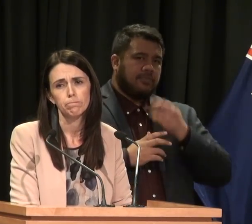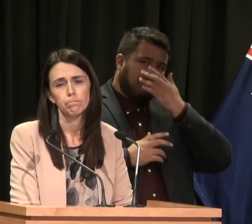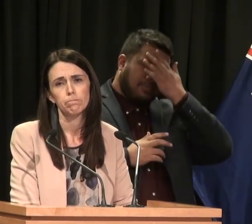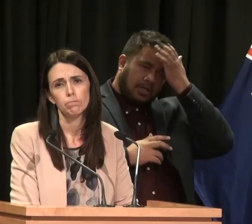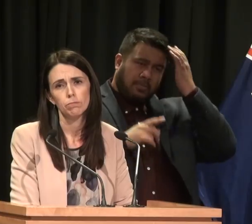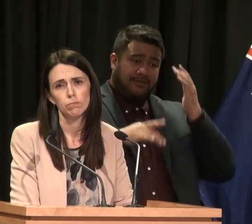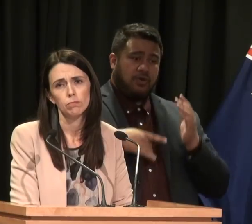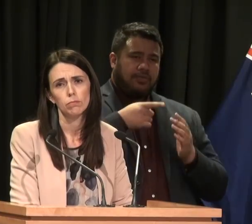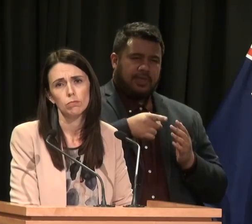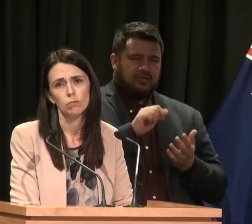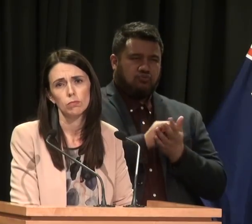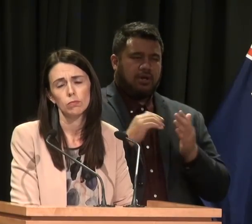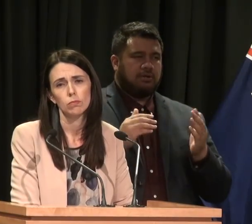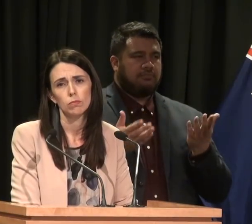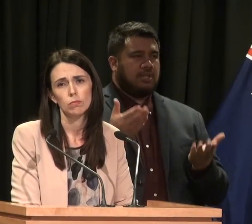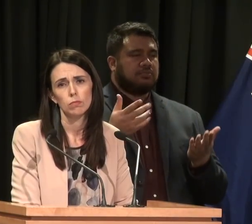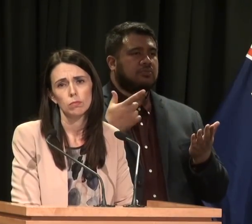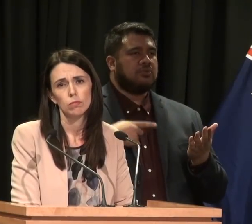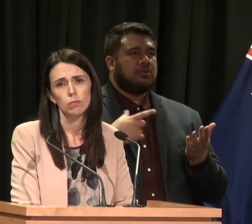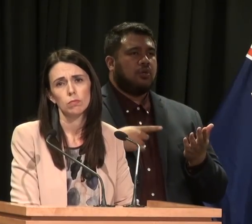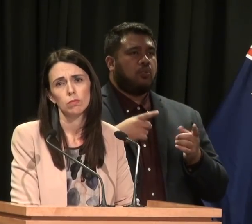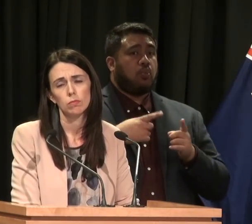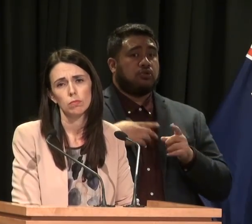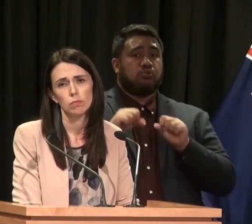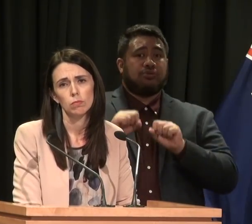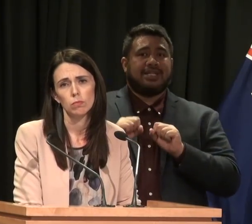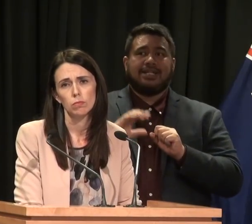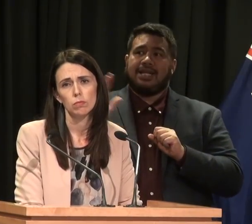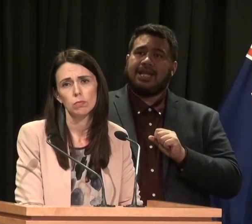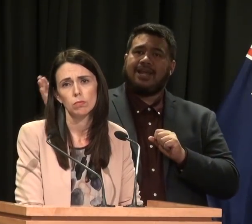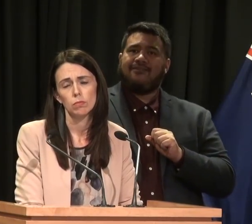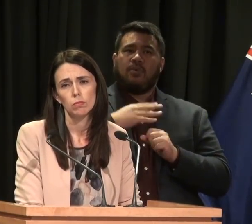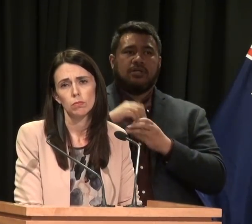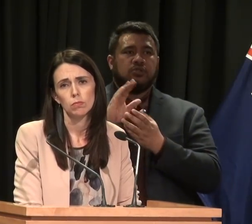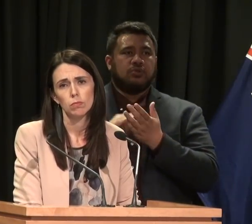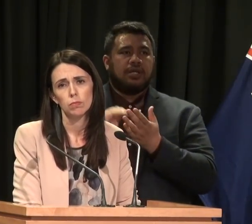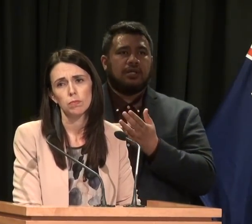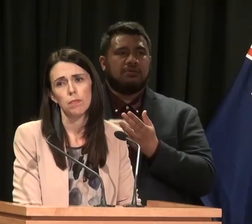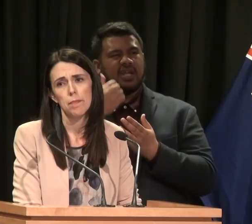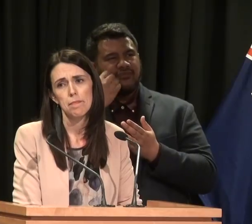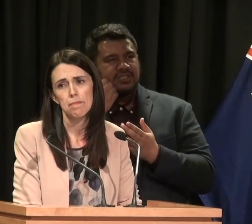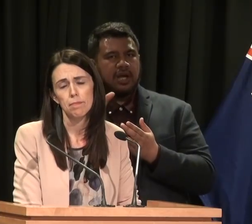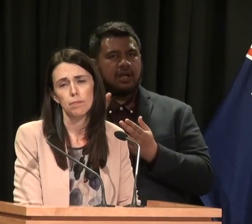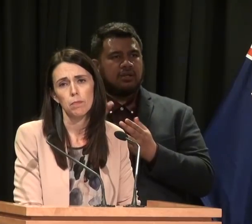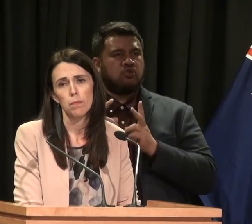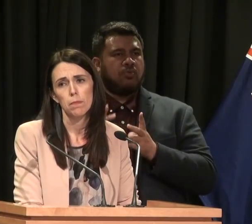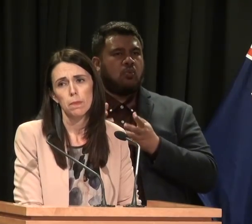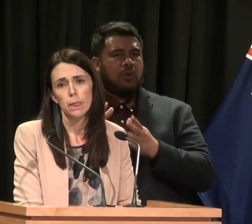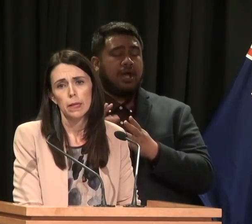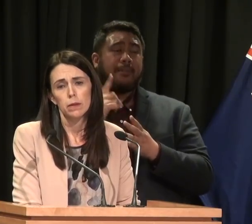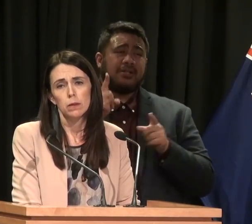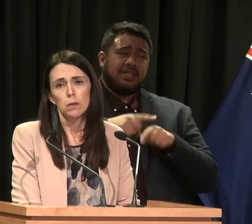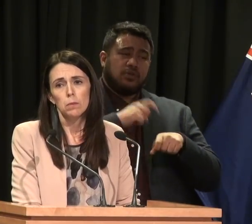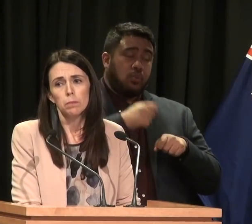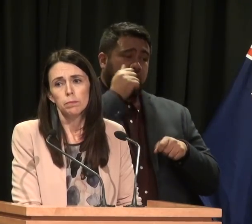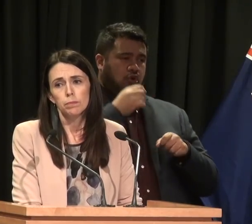balance right between providing protection for everyday bank depositors, but also acknowledging that there is some risk inherent